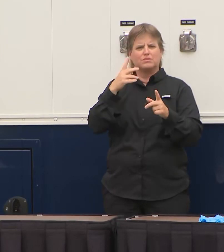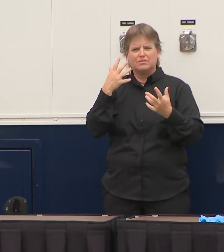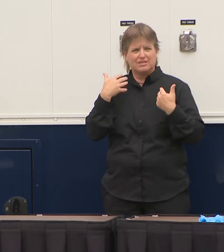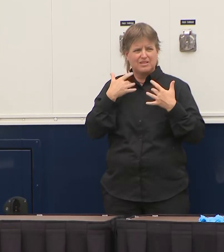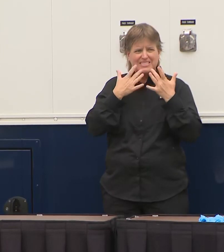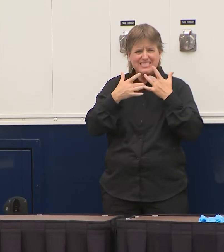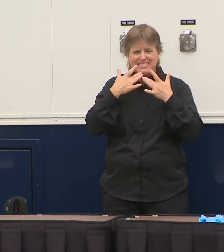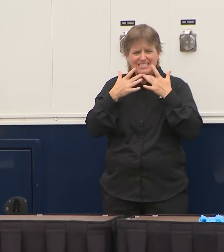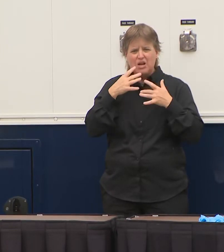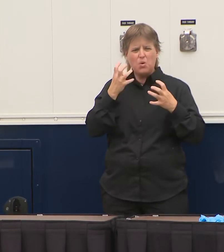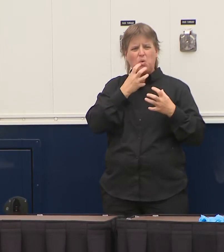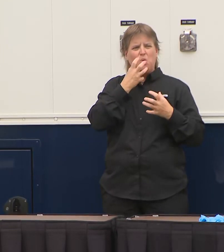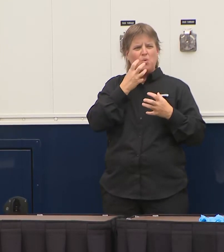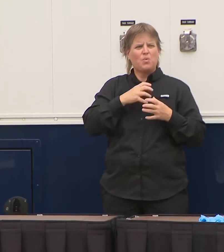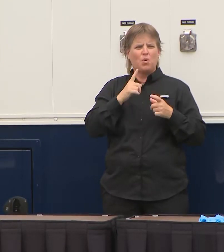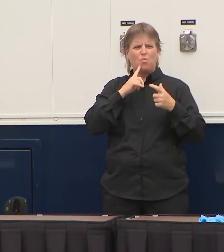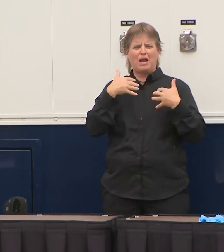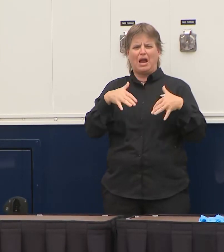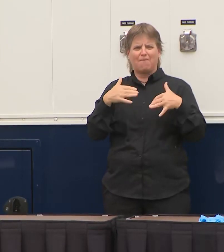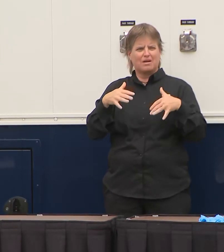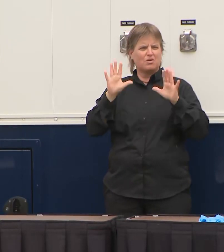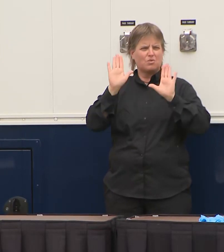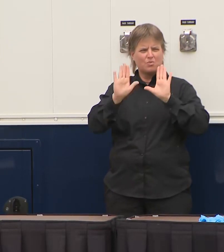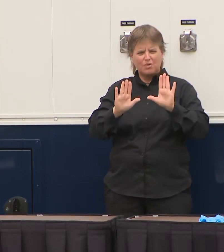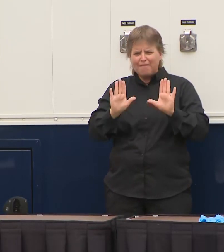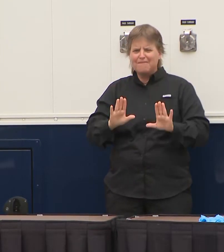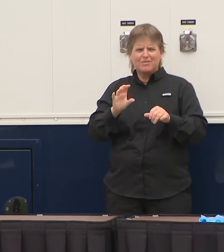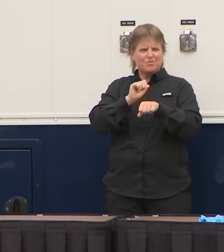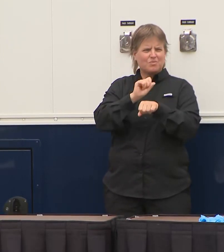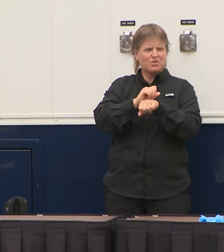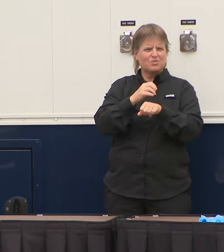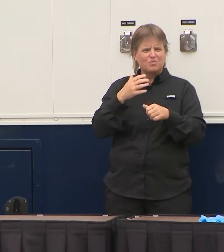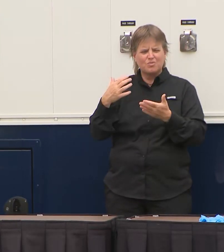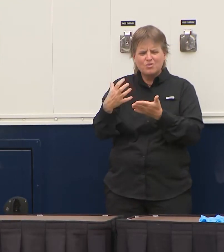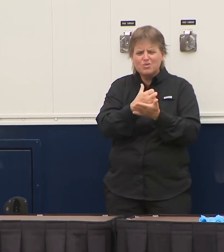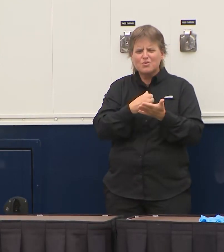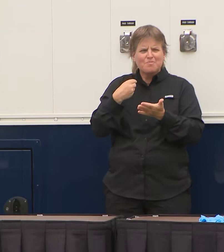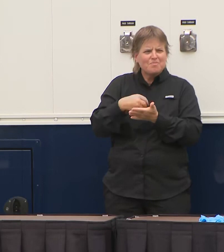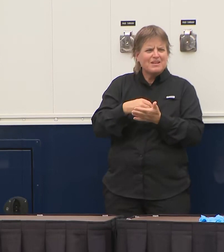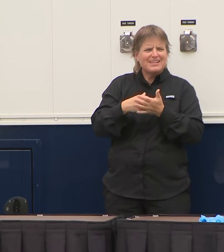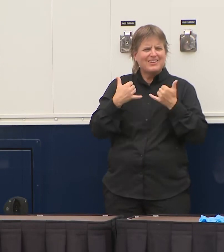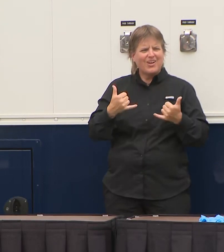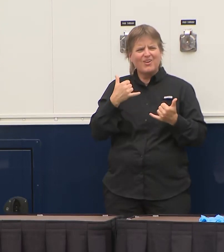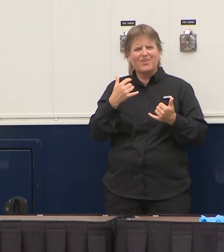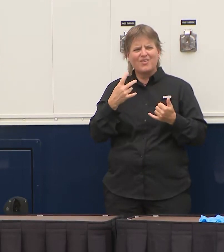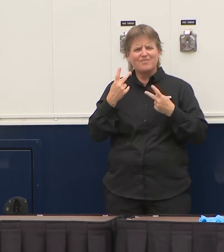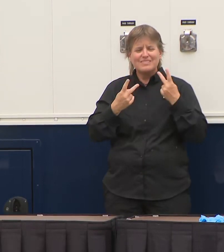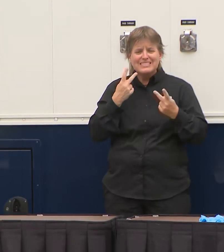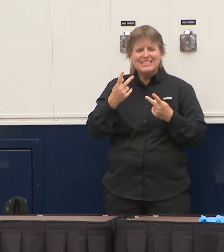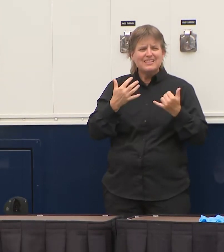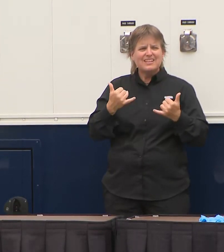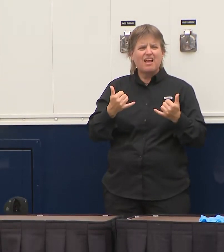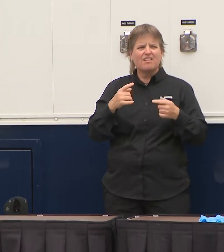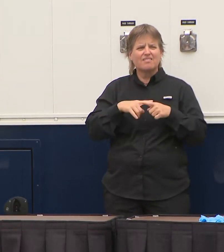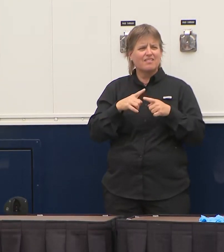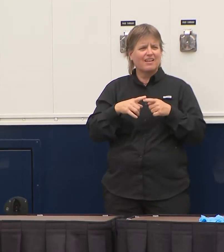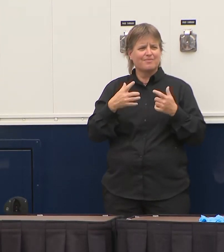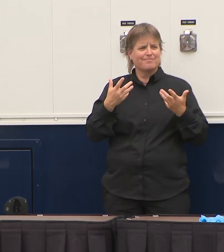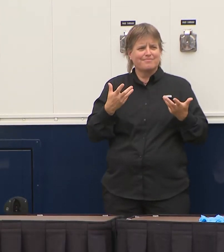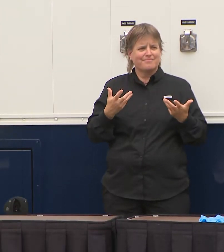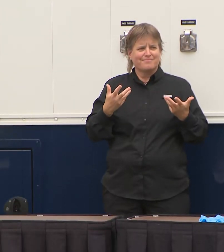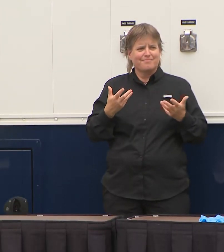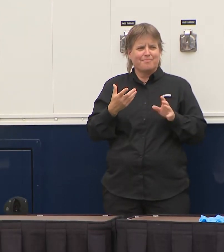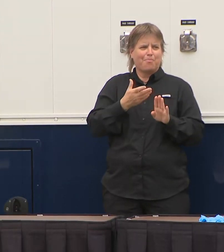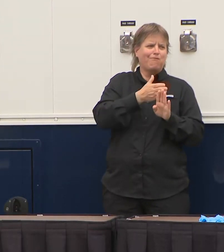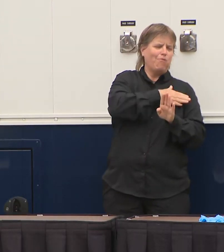when this when all this really started getting really getting heavy and in March the unemployment was two point eight percent